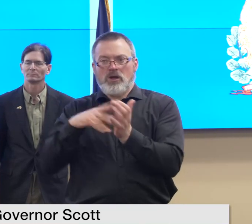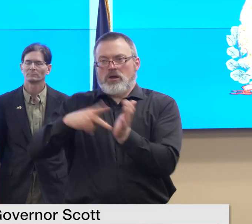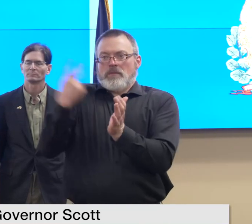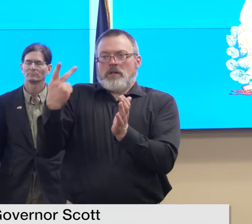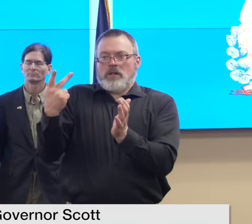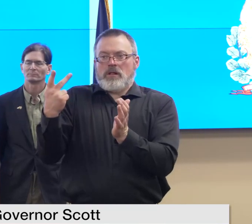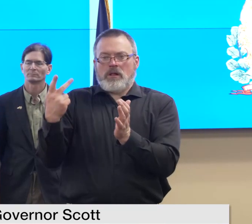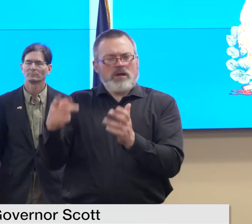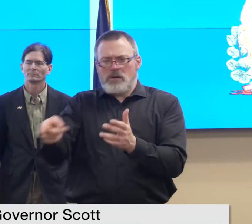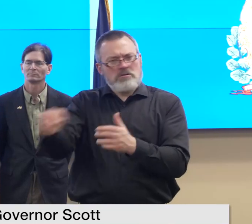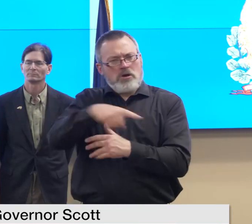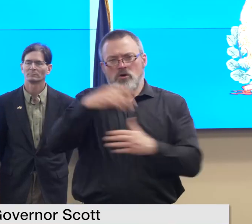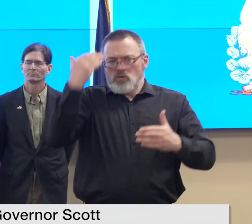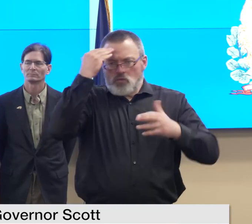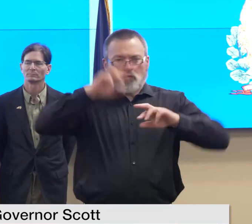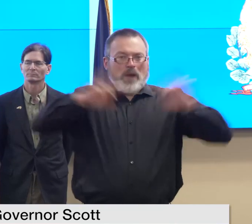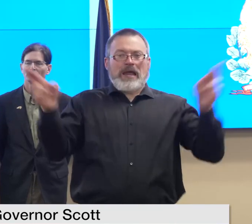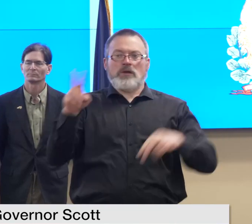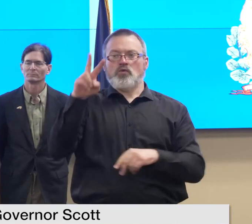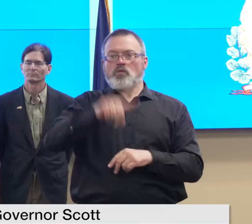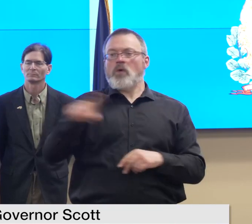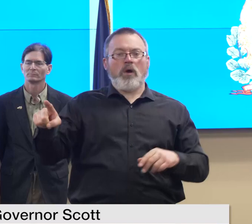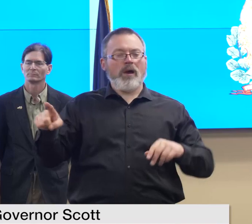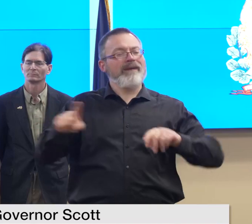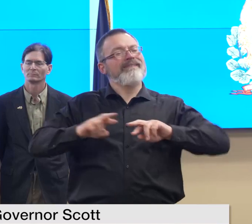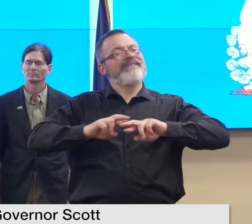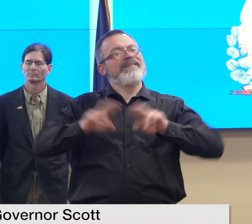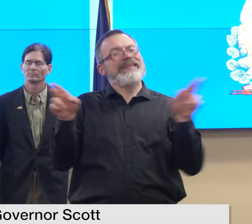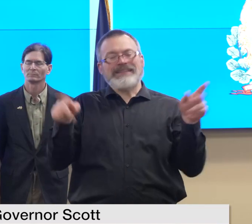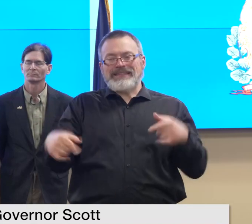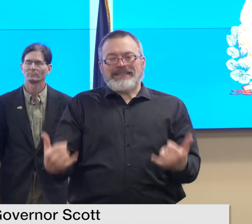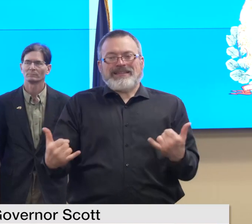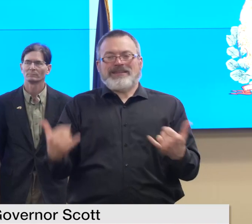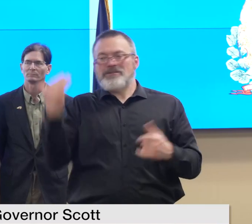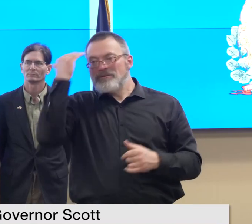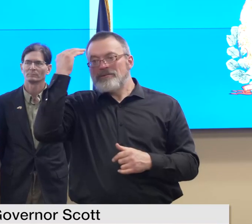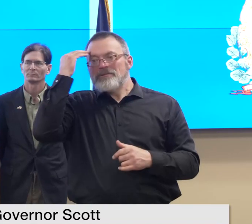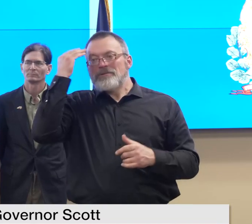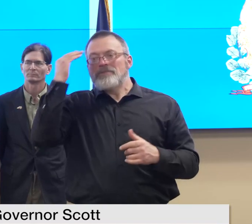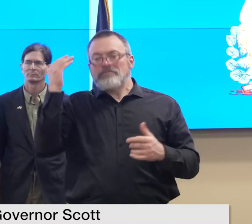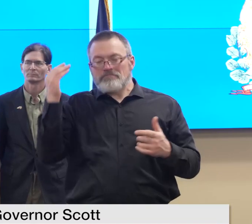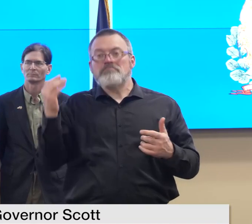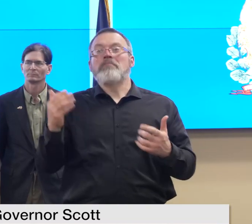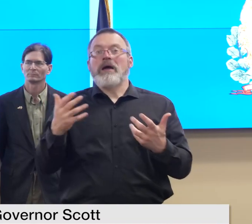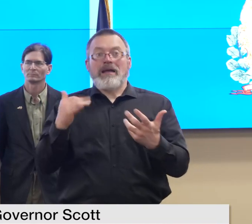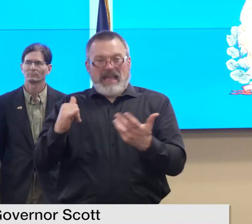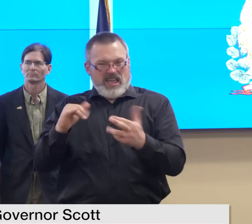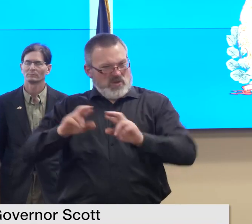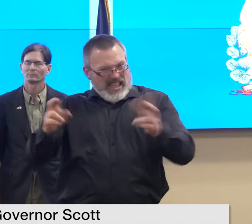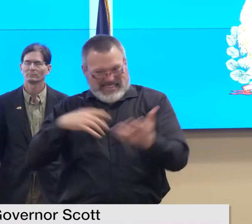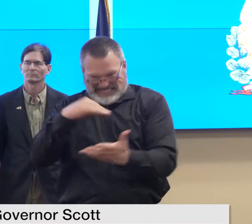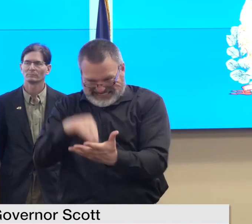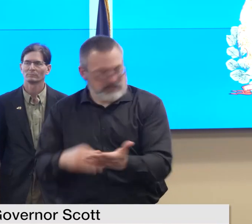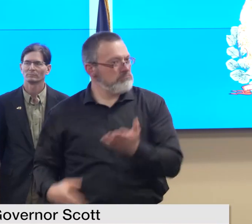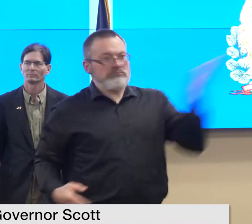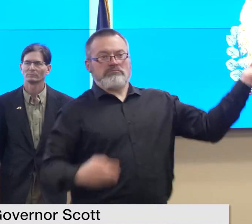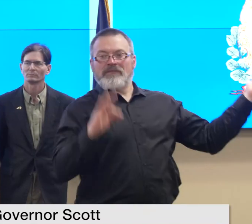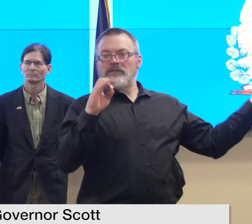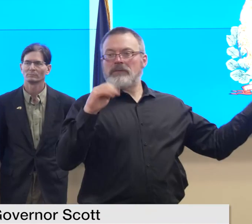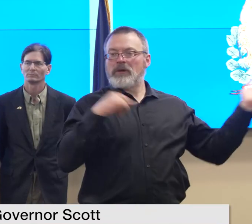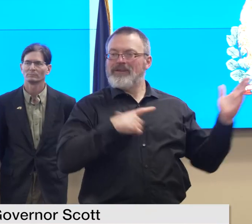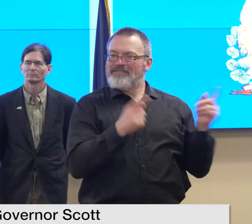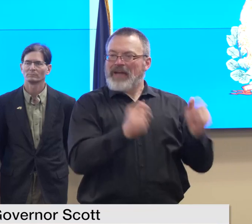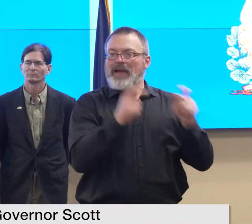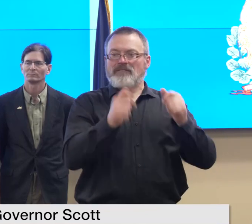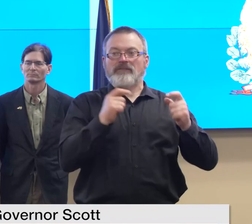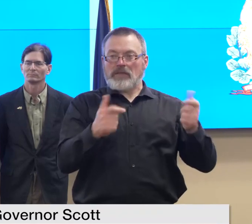do and those are the numbers that we then used to move to fema so you know we're seeing some high numbers of houses that have some negative damage or maybe destroyed those